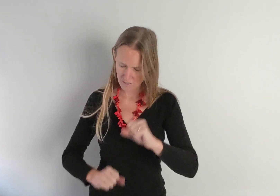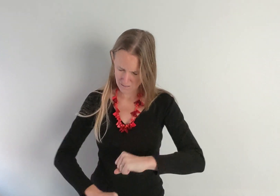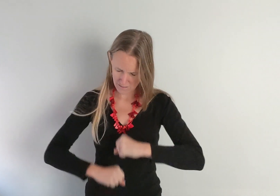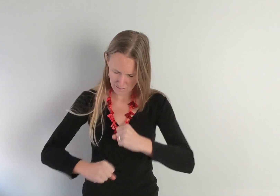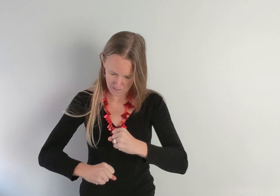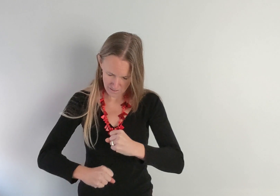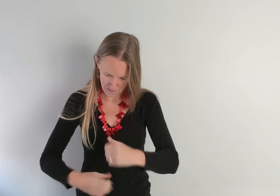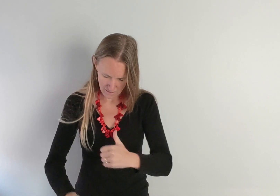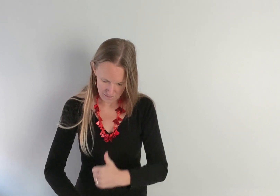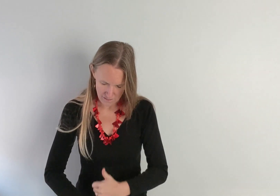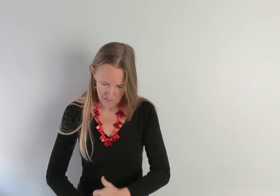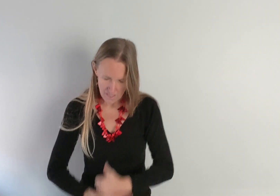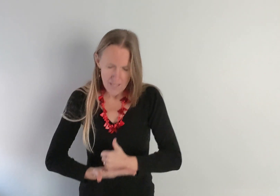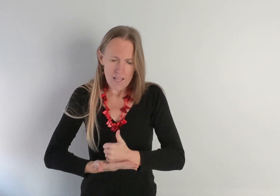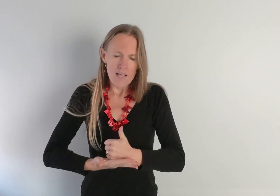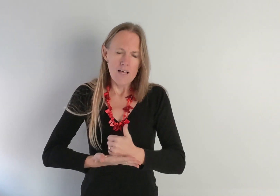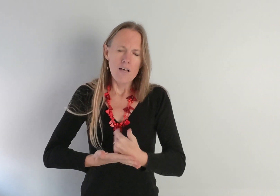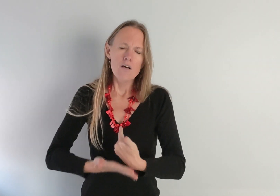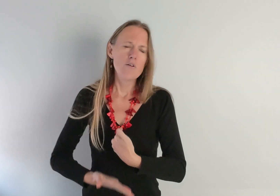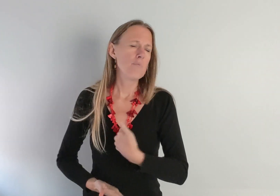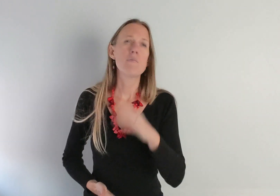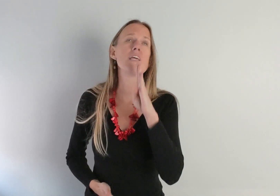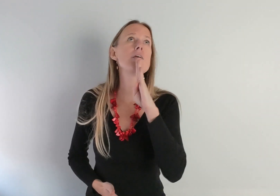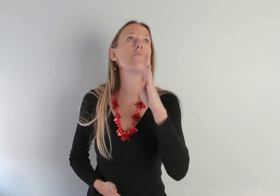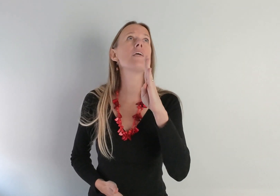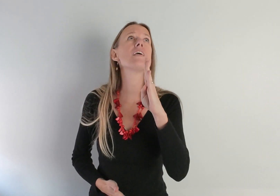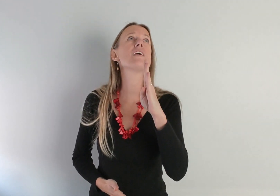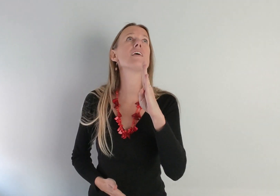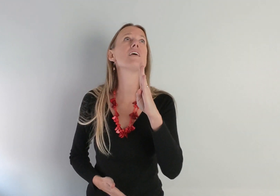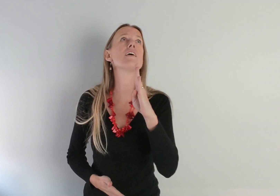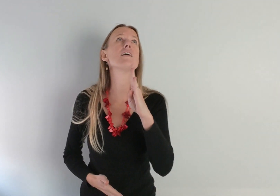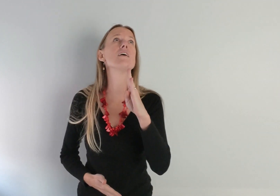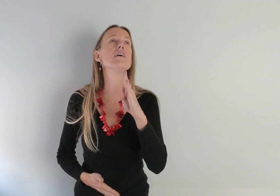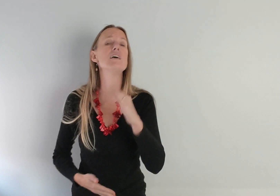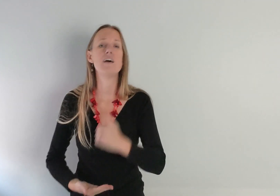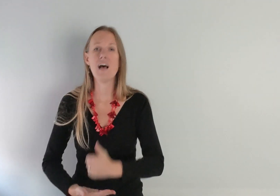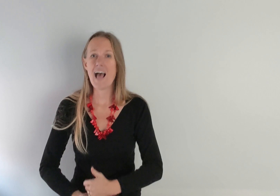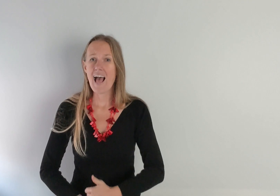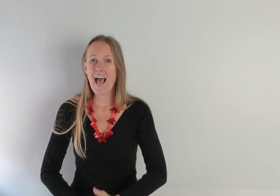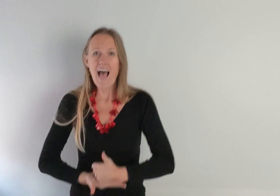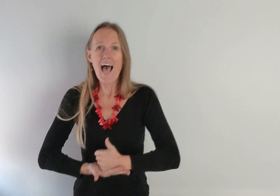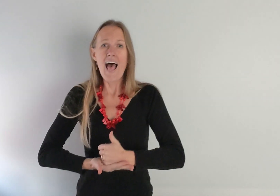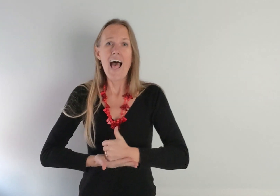Help me be Help